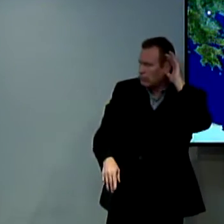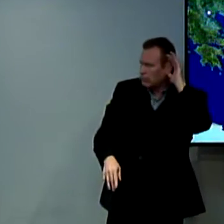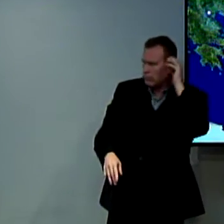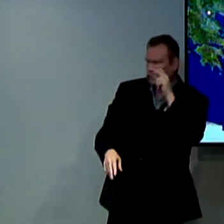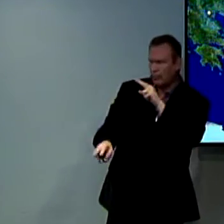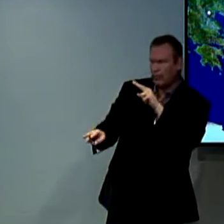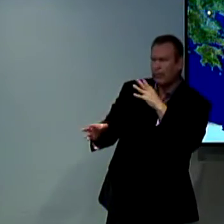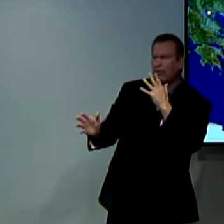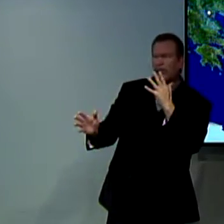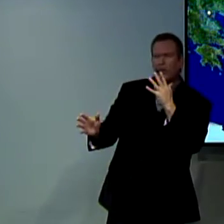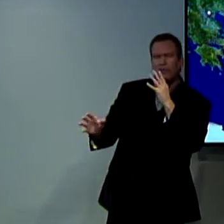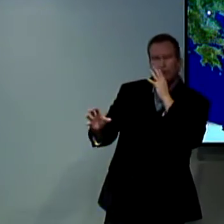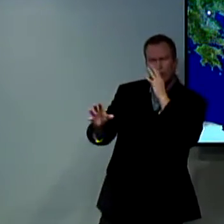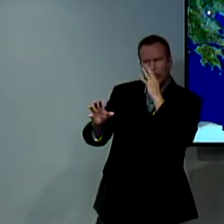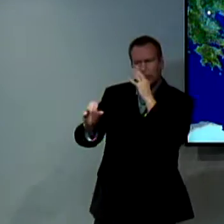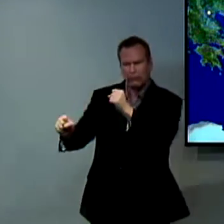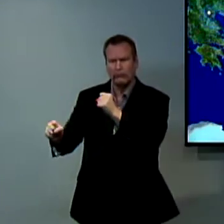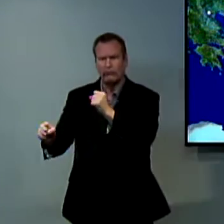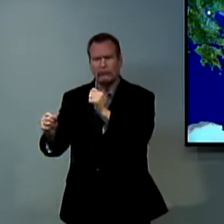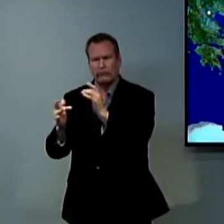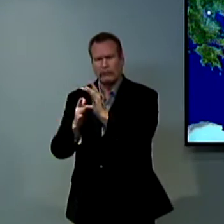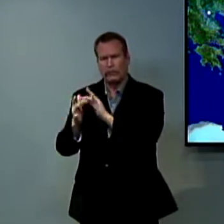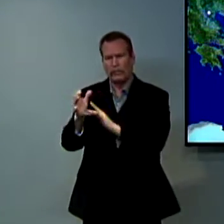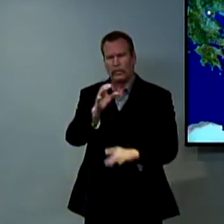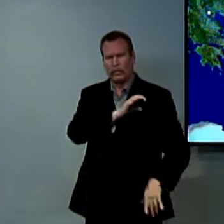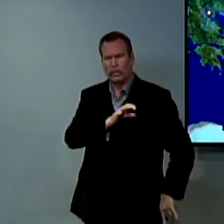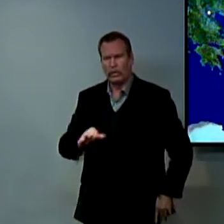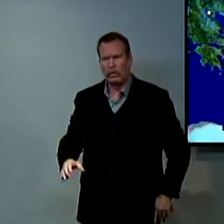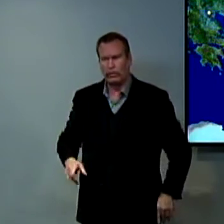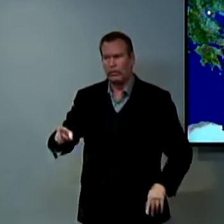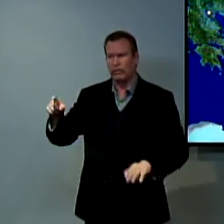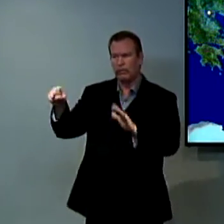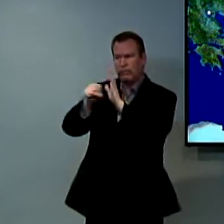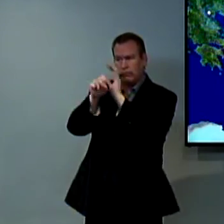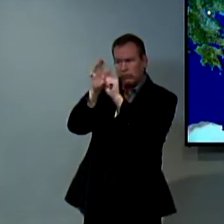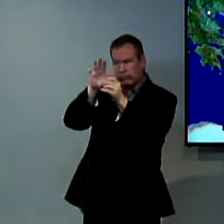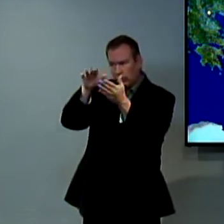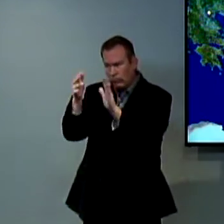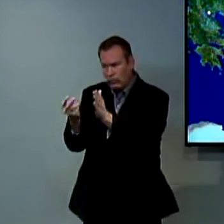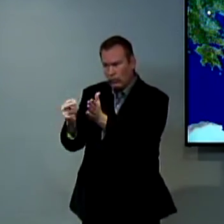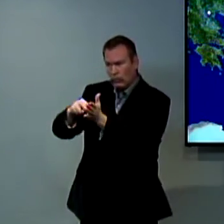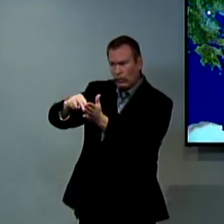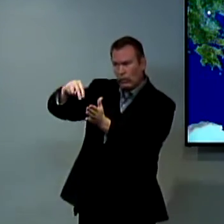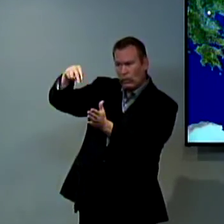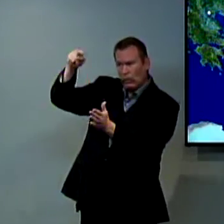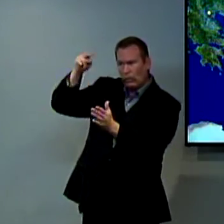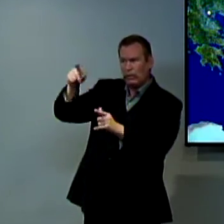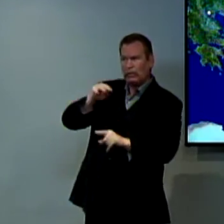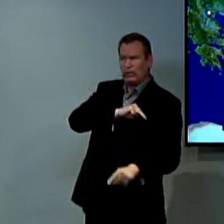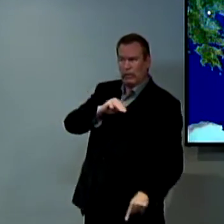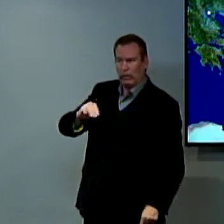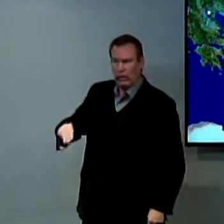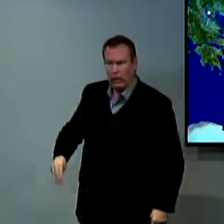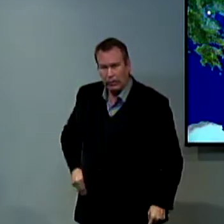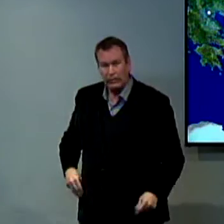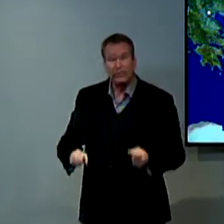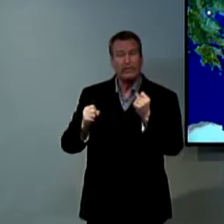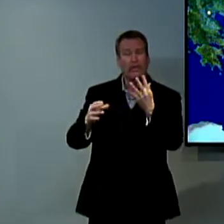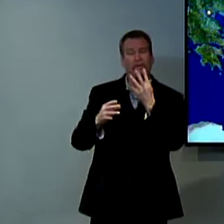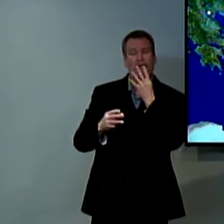well that listened to him who were taken with the word who became involved in it and in how Jesus Christ lived